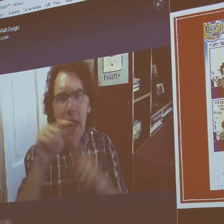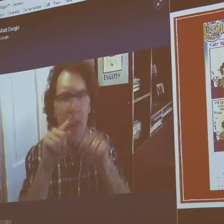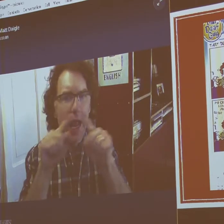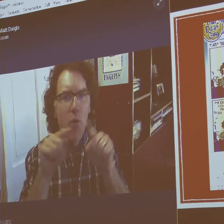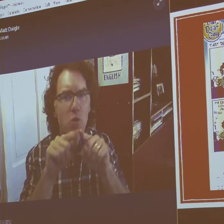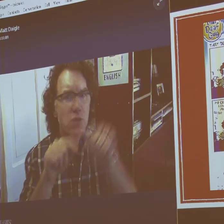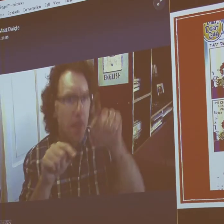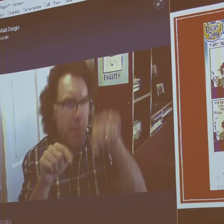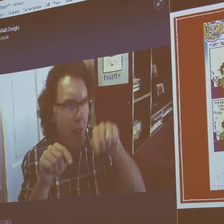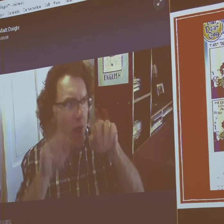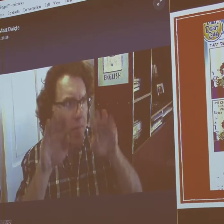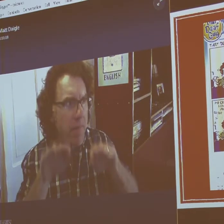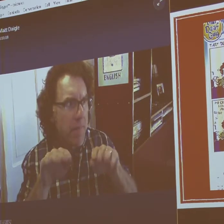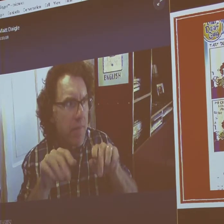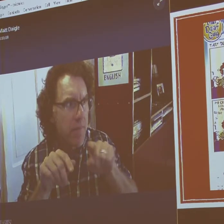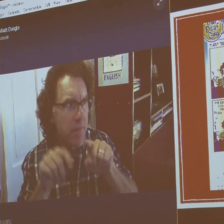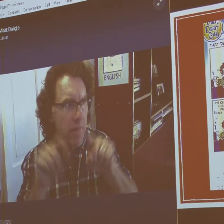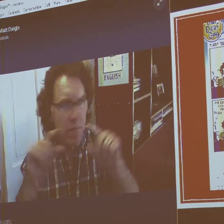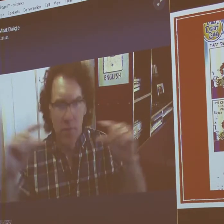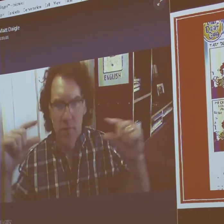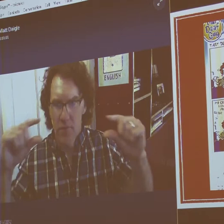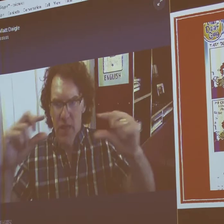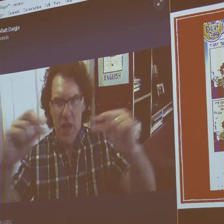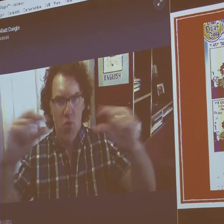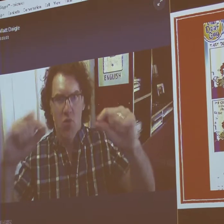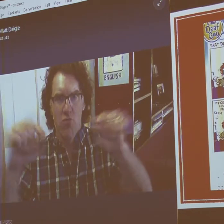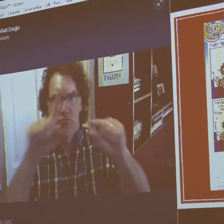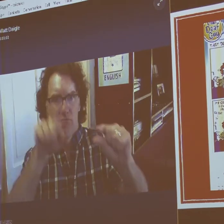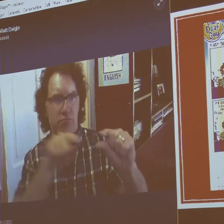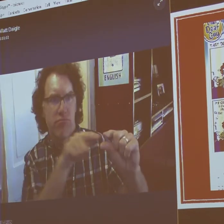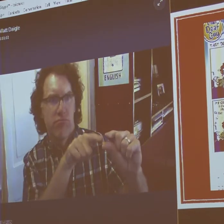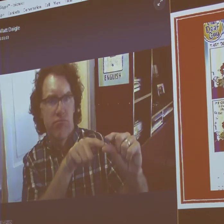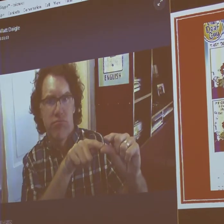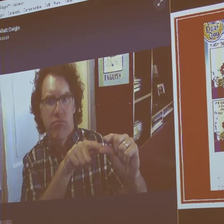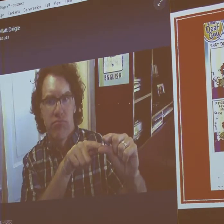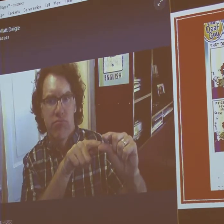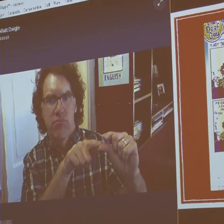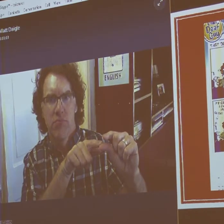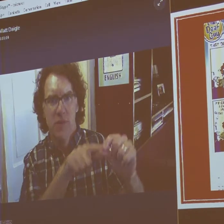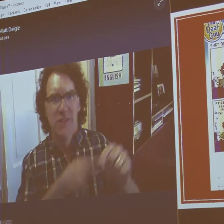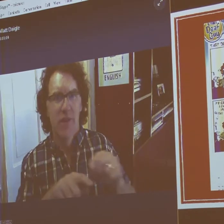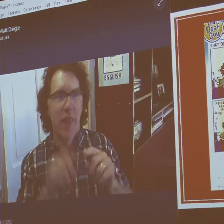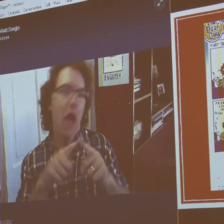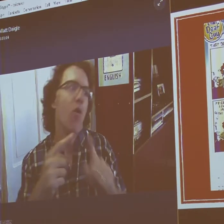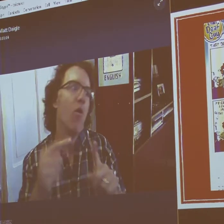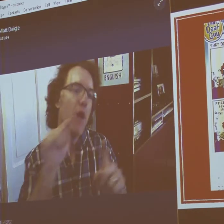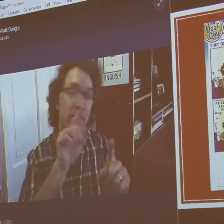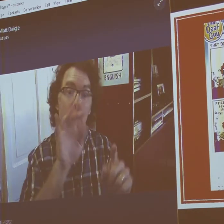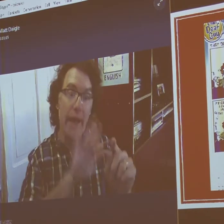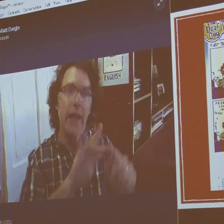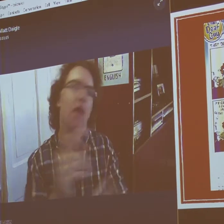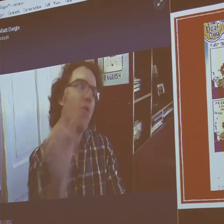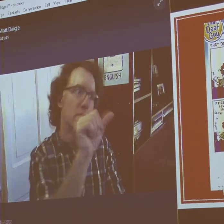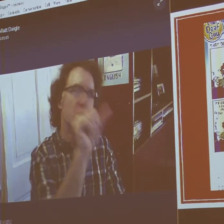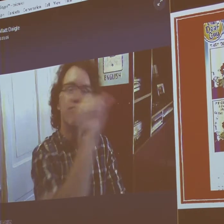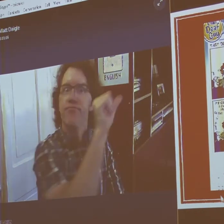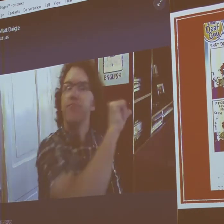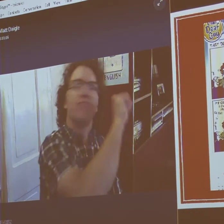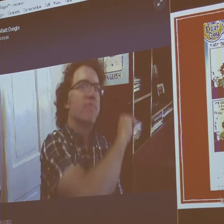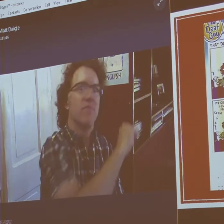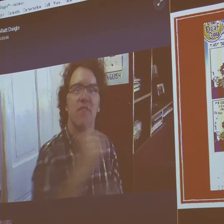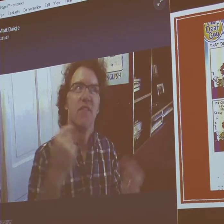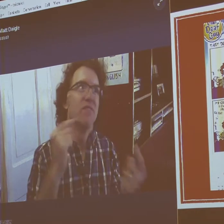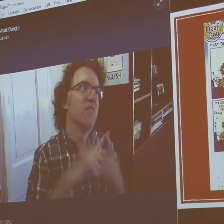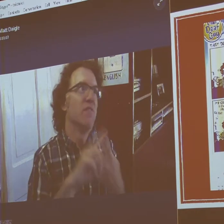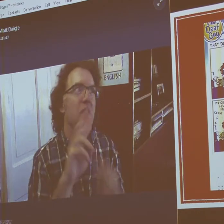of that deck archived. So, if you look down at the bottom, you can see a calendar, and you can click on any of them,